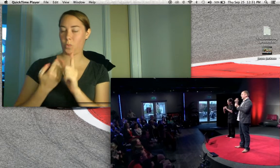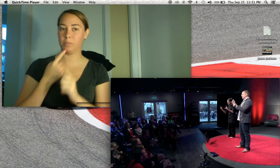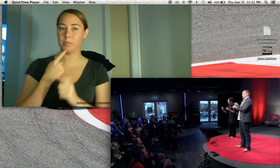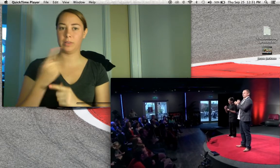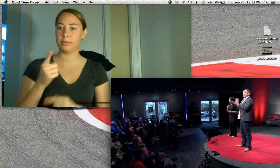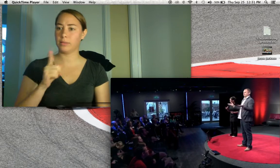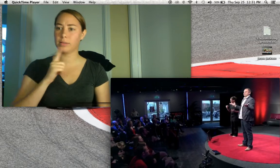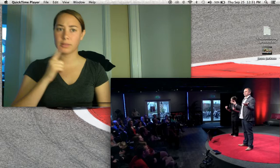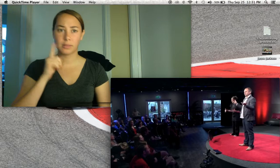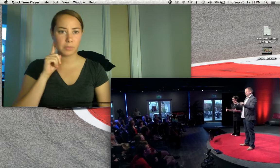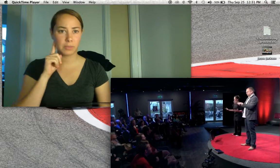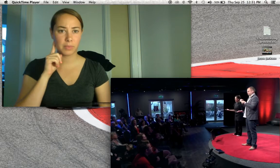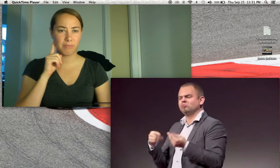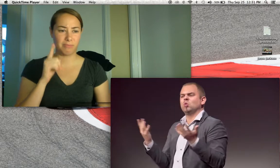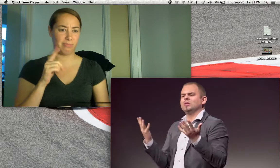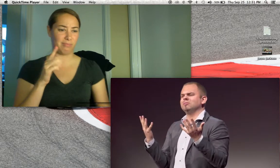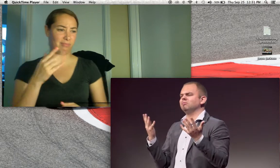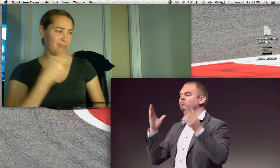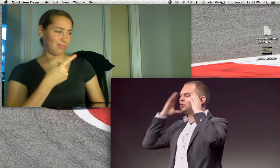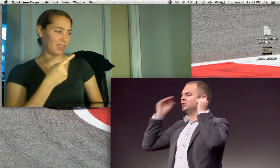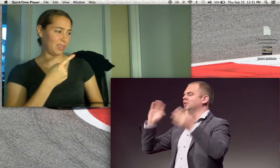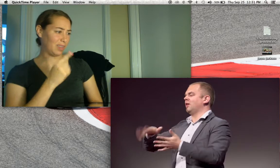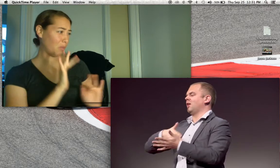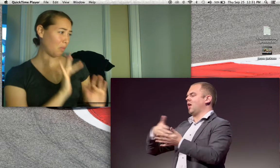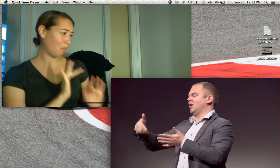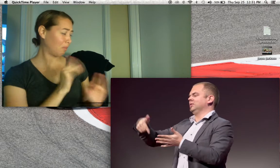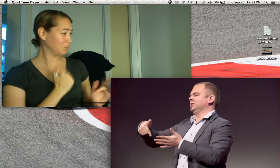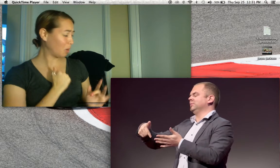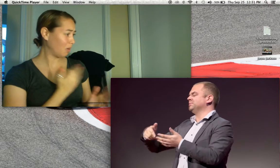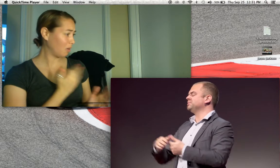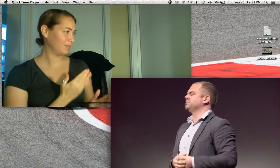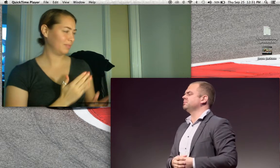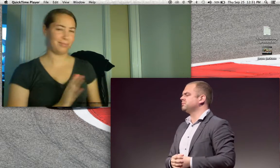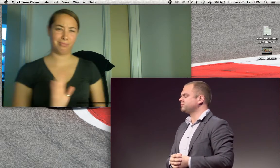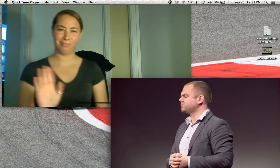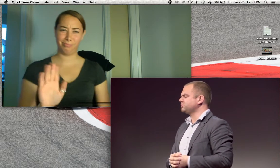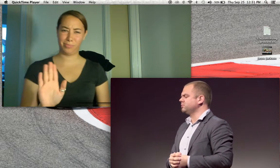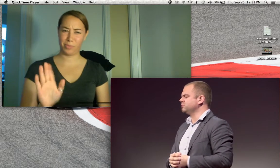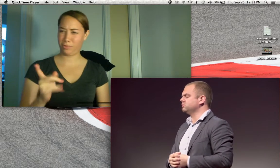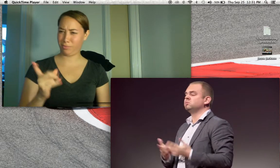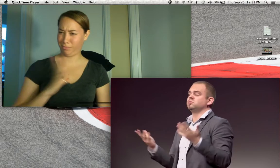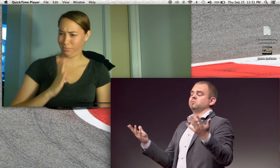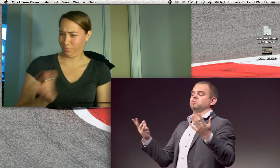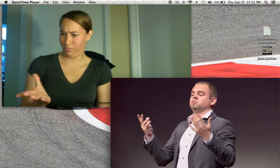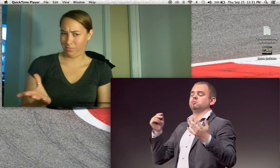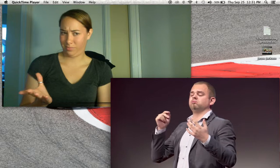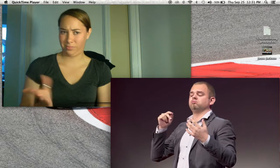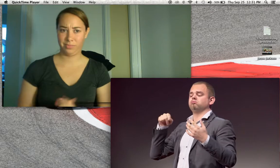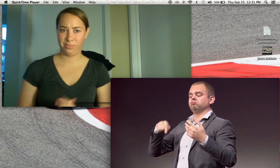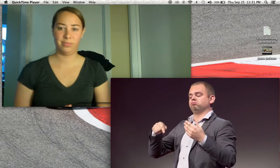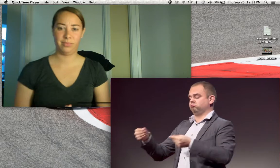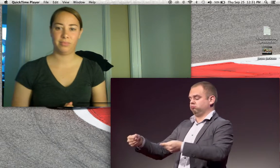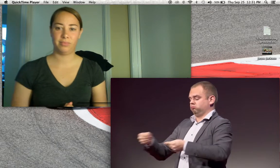rich and powerful language, very beautiful languages, which allows me to express everything I want to say.